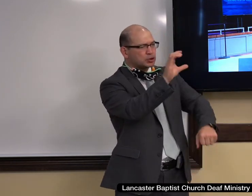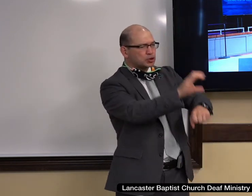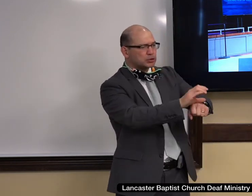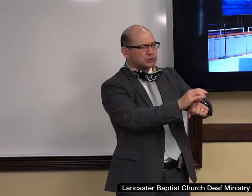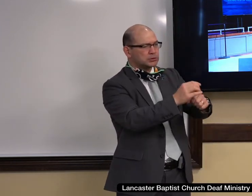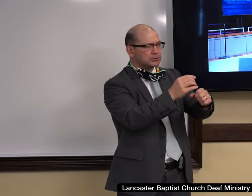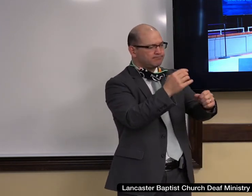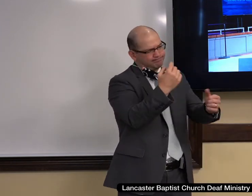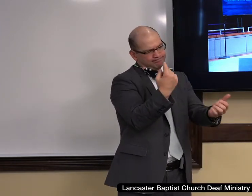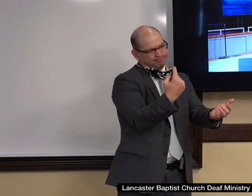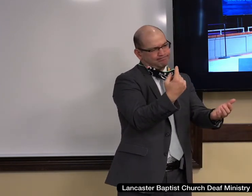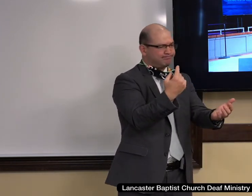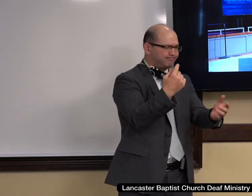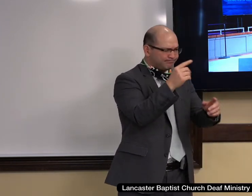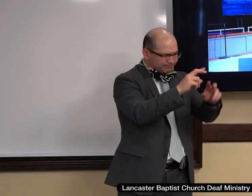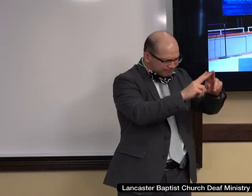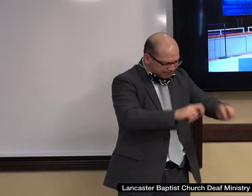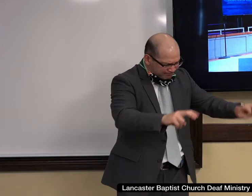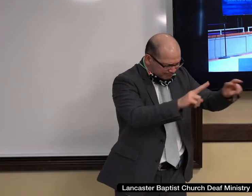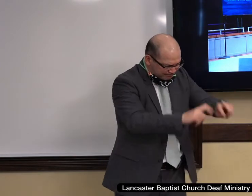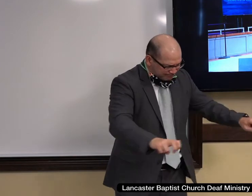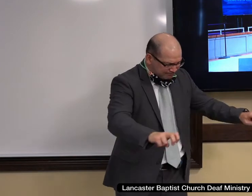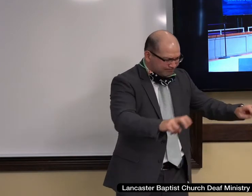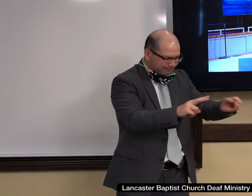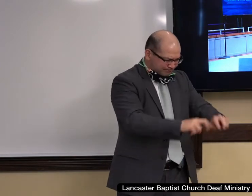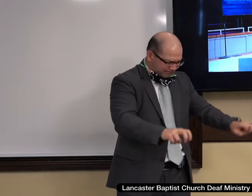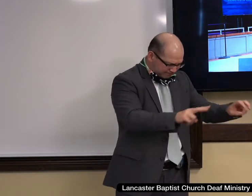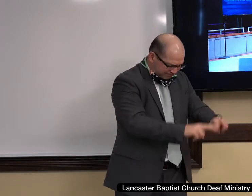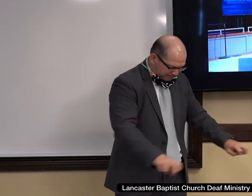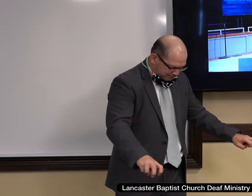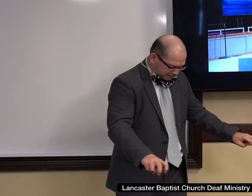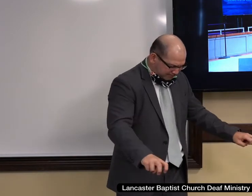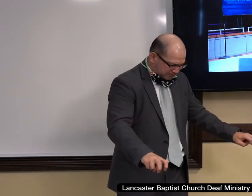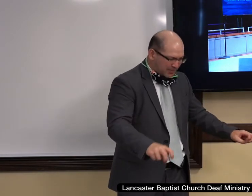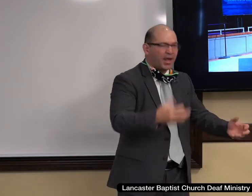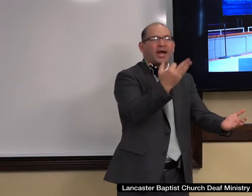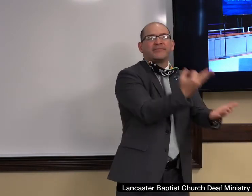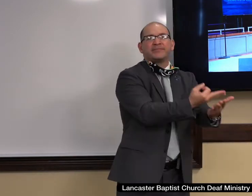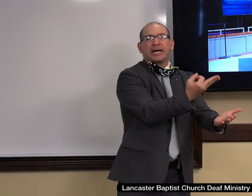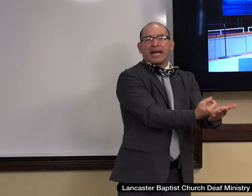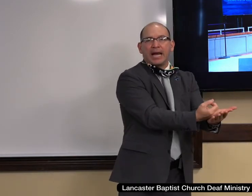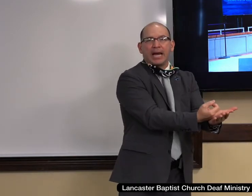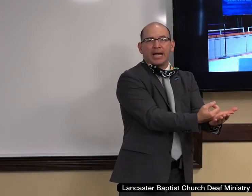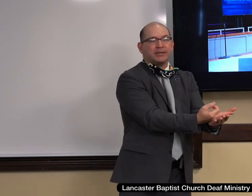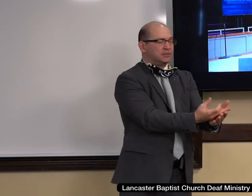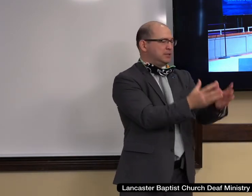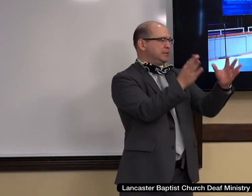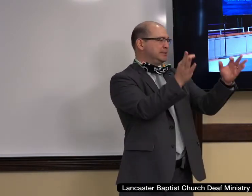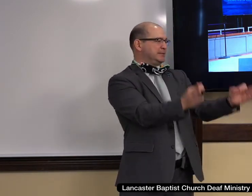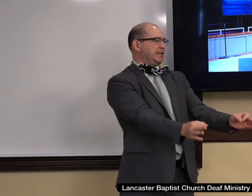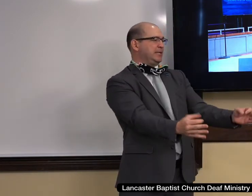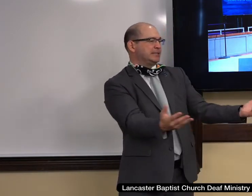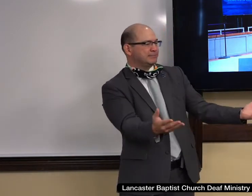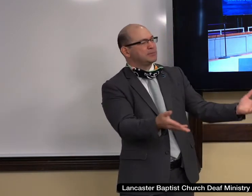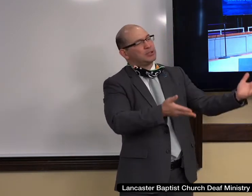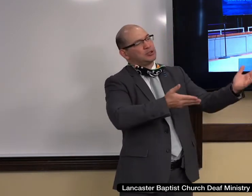that Vosper's heresy was the lesser of two evils. The denomination weighed the faith in God against